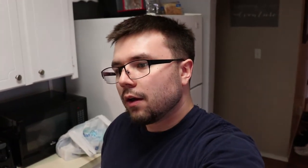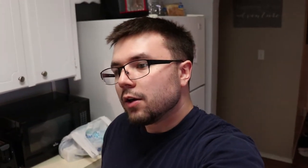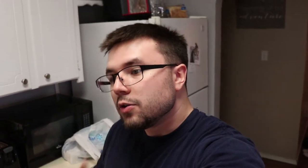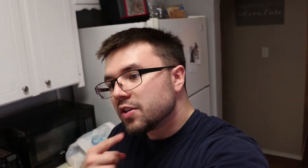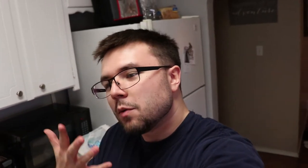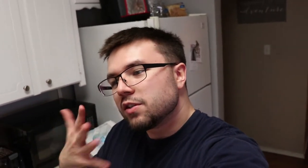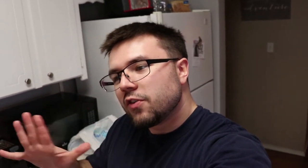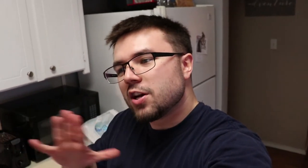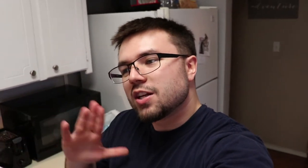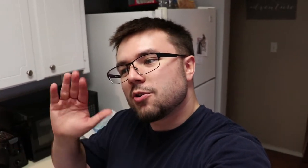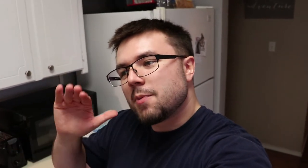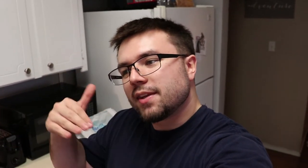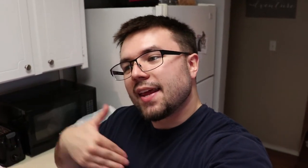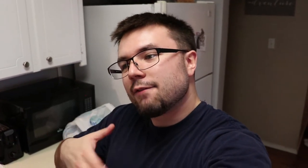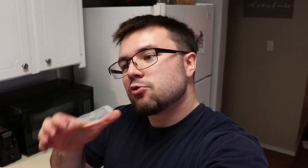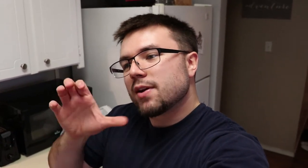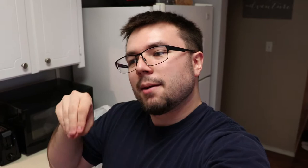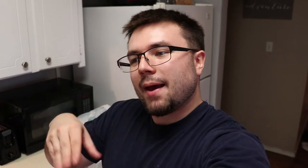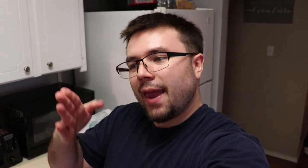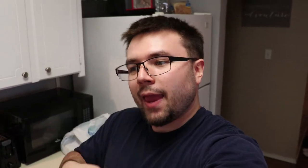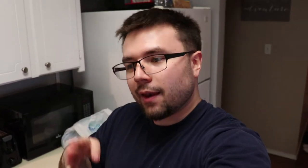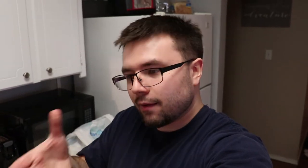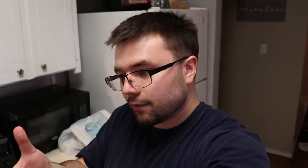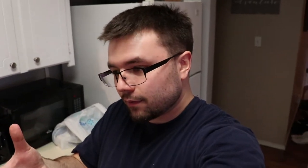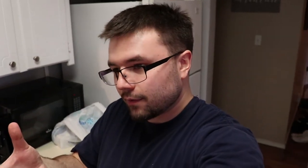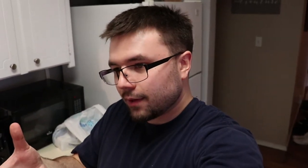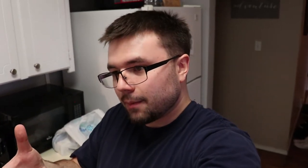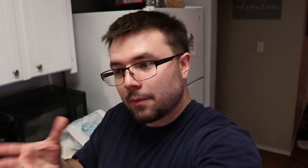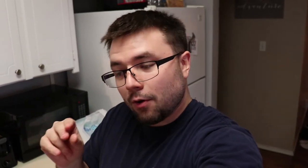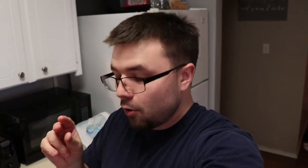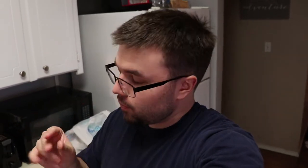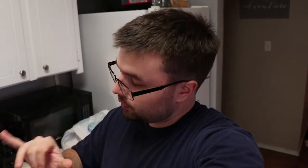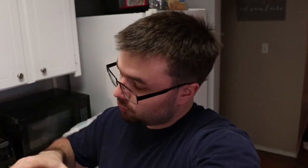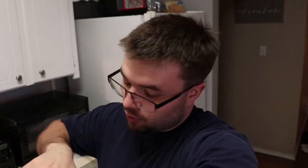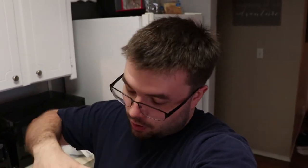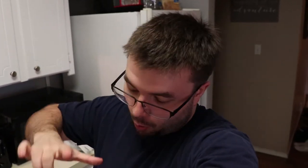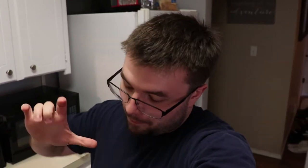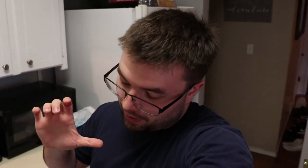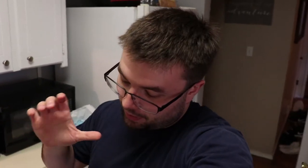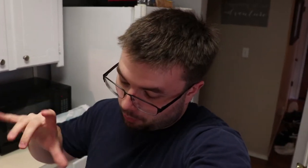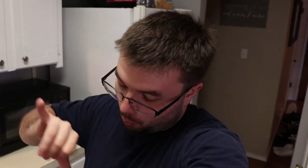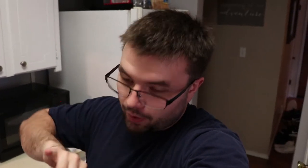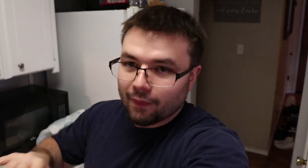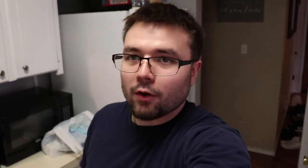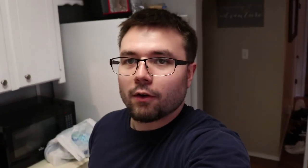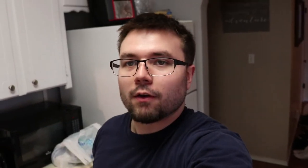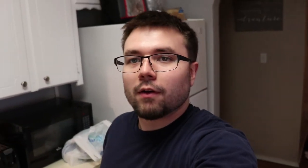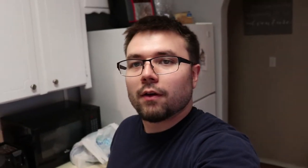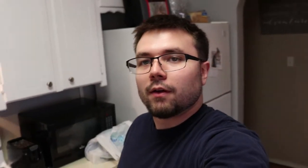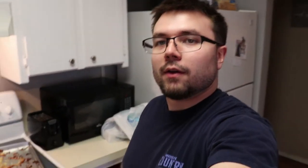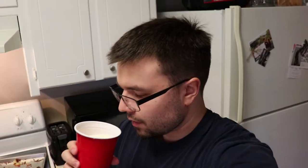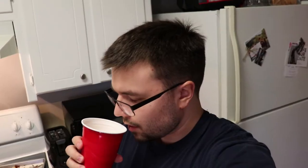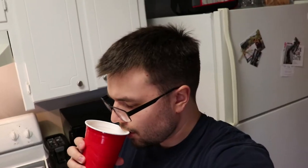you said it was finished i was expecting to have a drink in my hand but no but you're still trying to open it and pour it in there hehehe